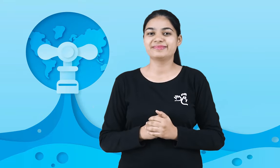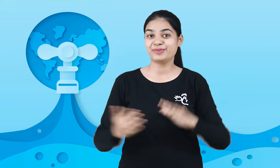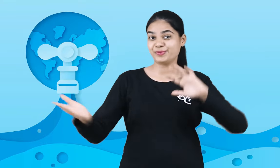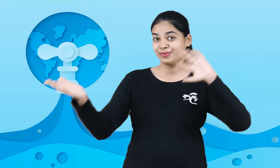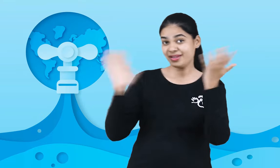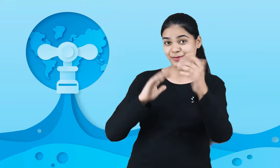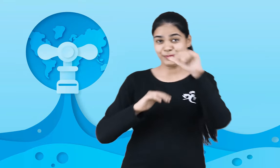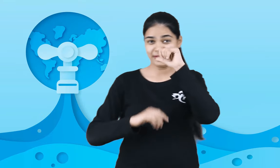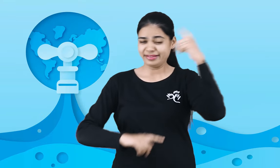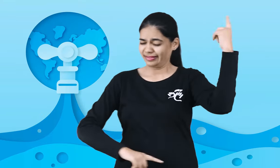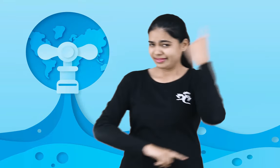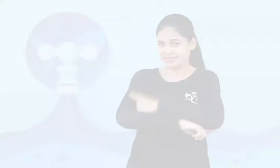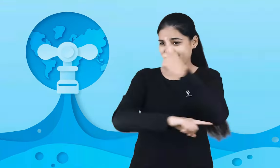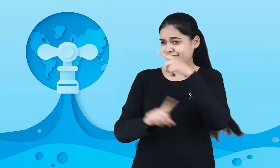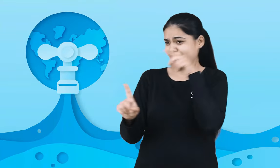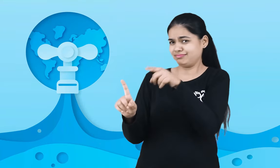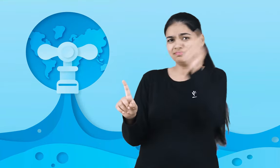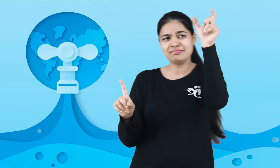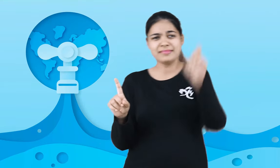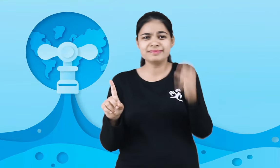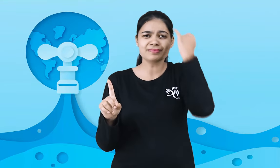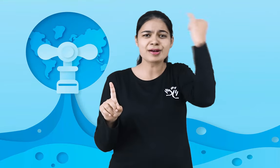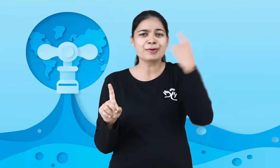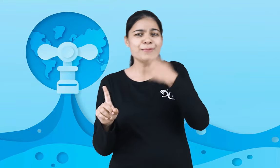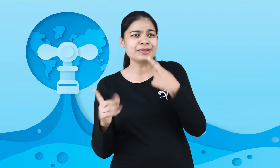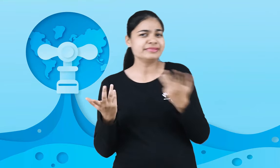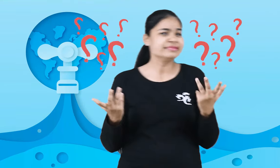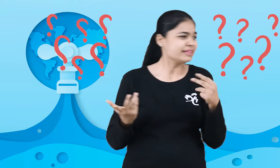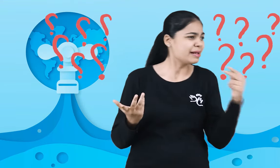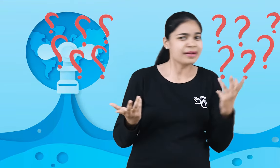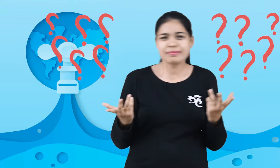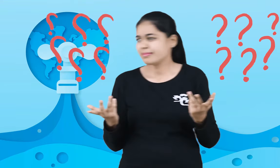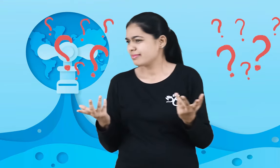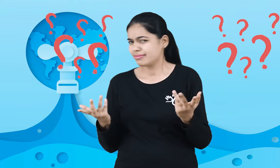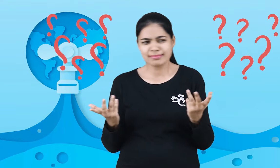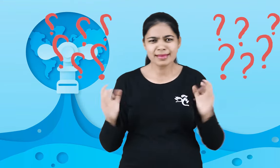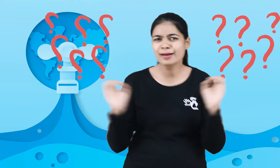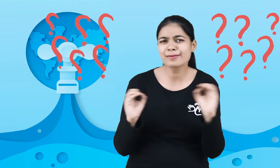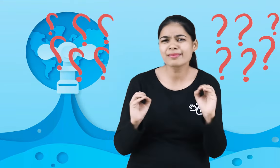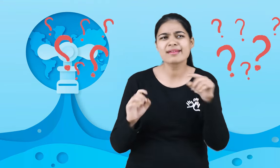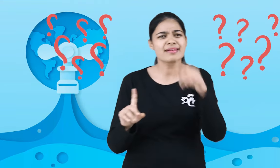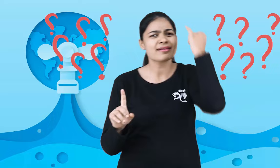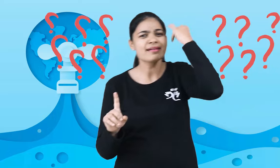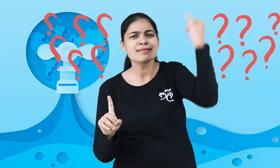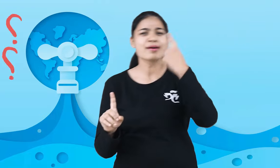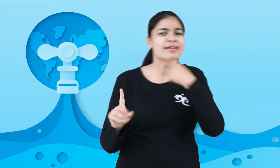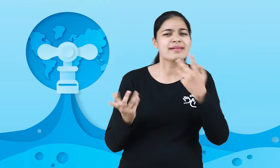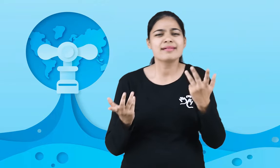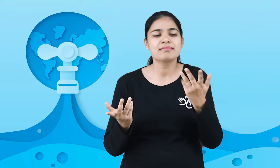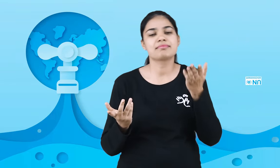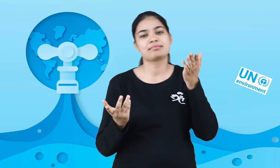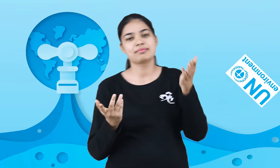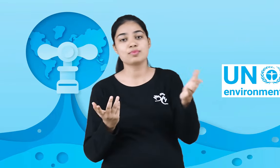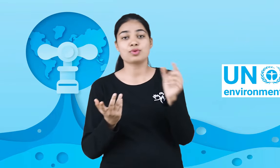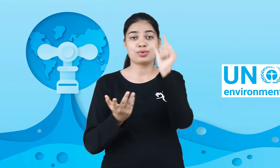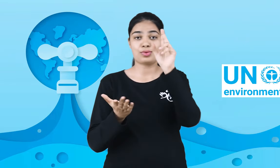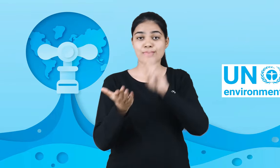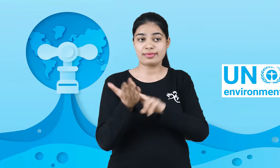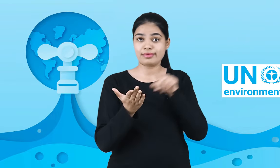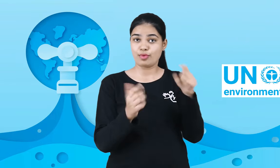Who established World Water Day? You know? No one? The UN Conference